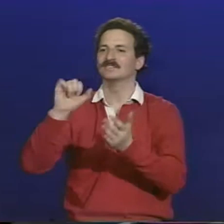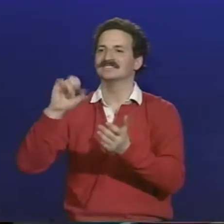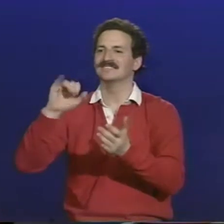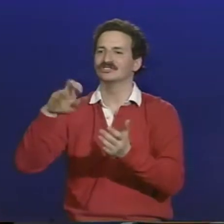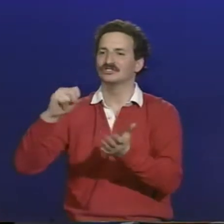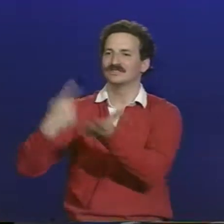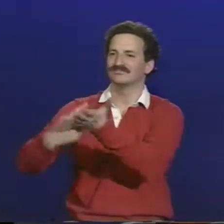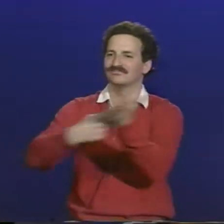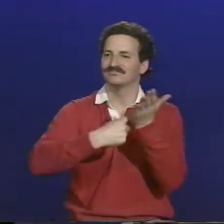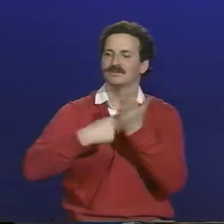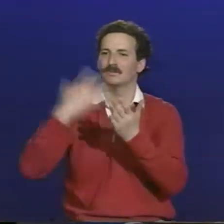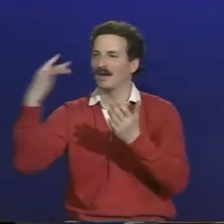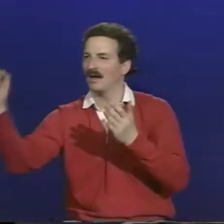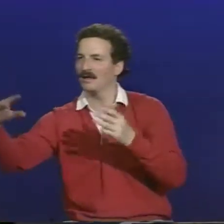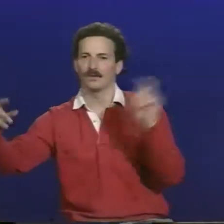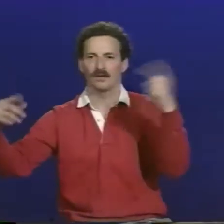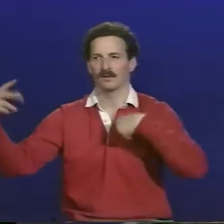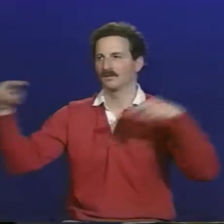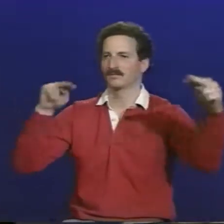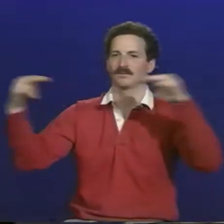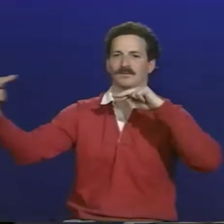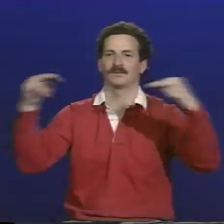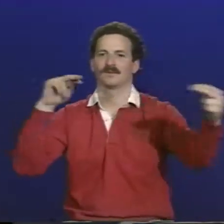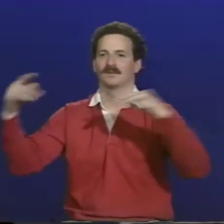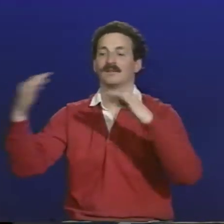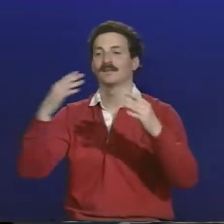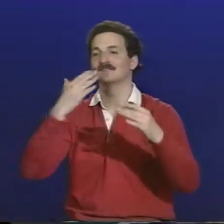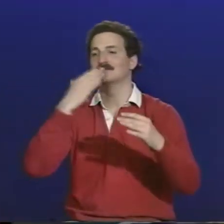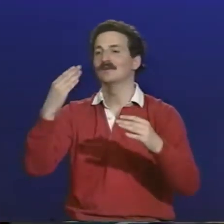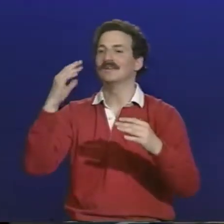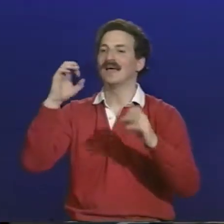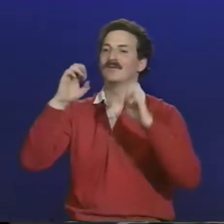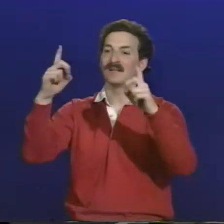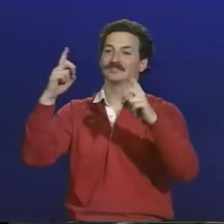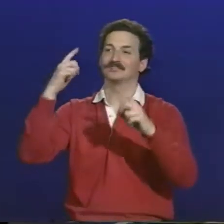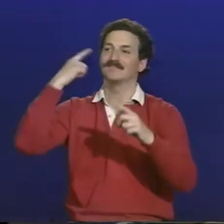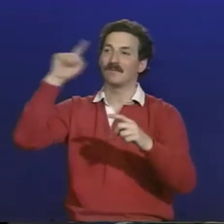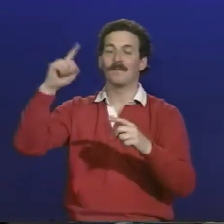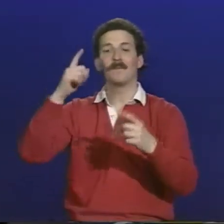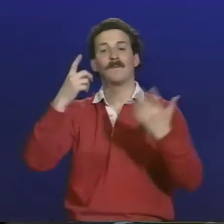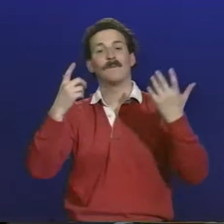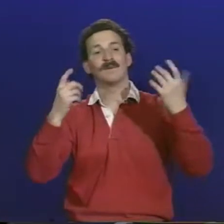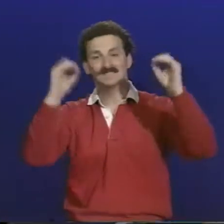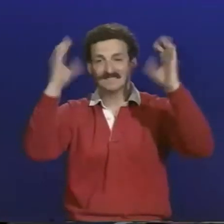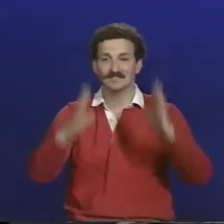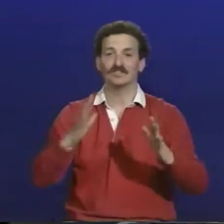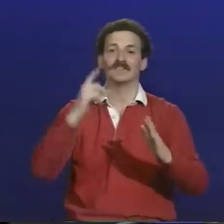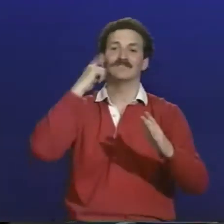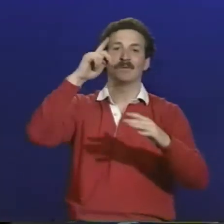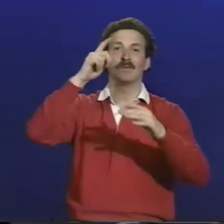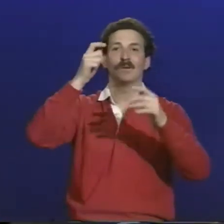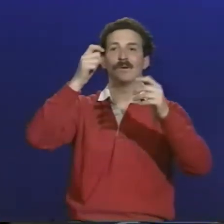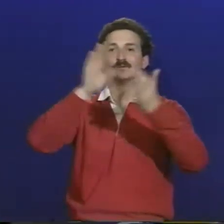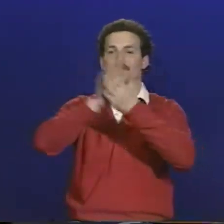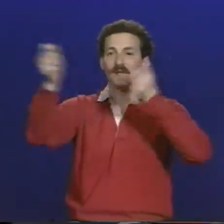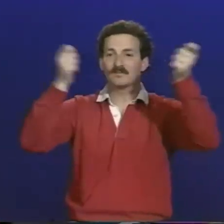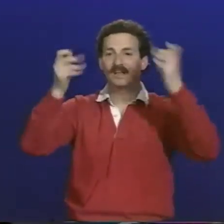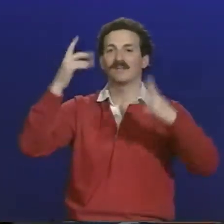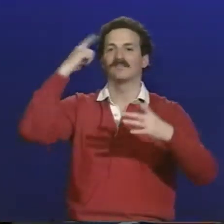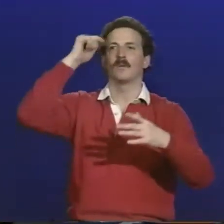together and have a bowl session where we can kind of try and figure out where the other one's coming from. And I think that this could set up a